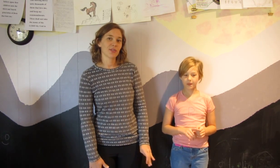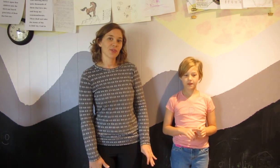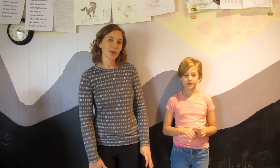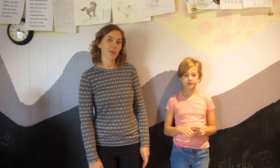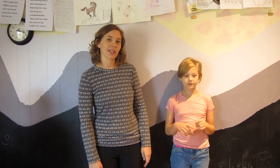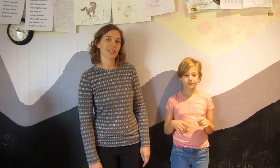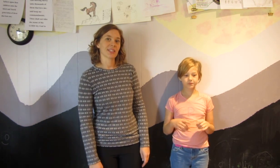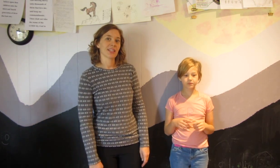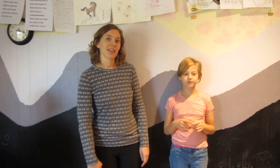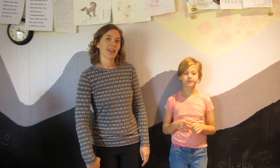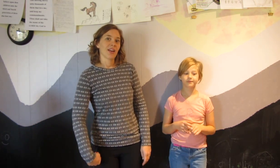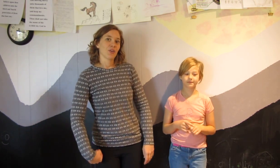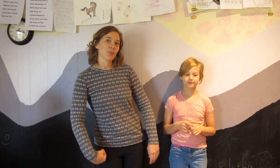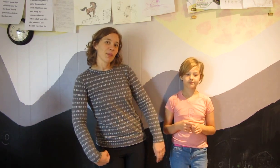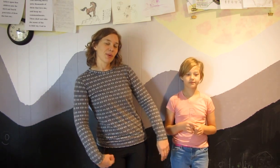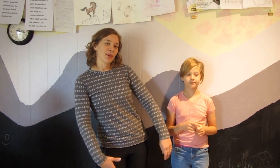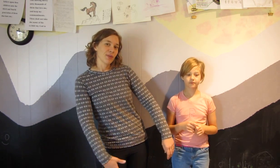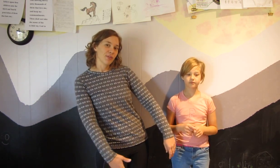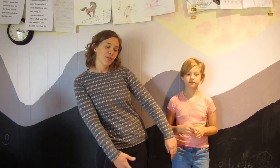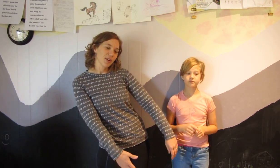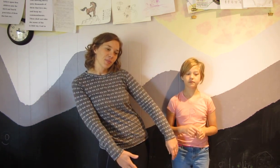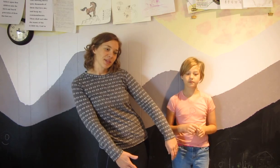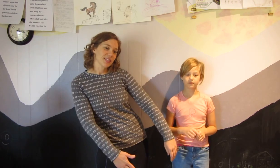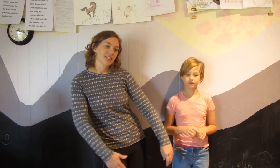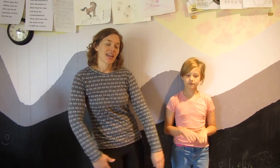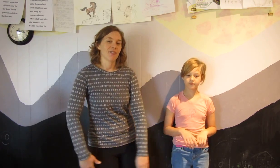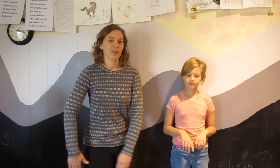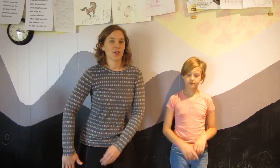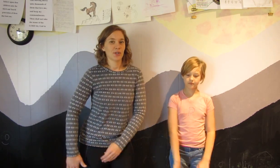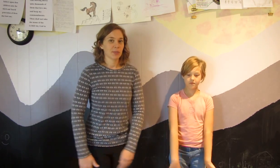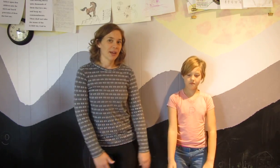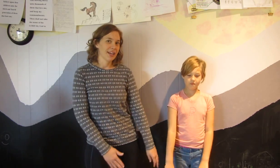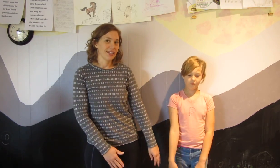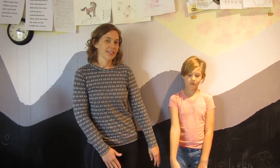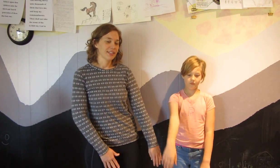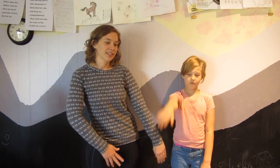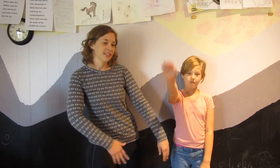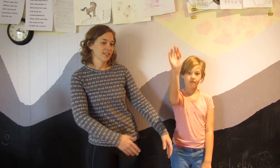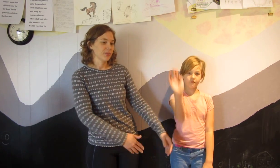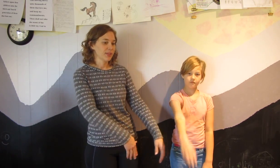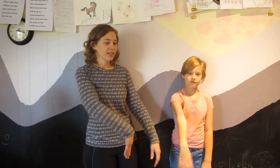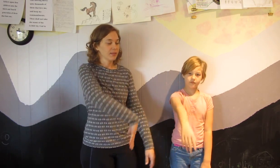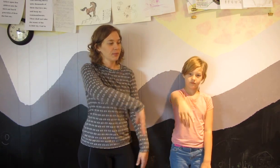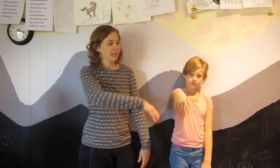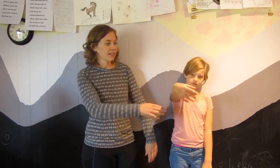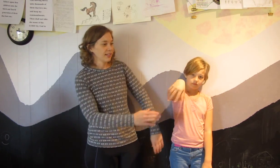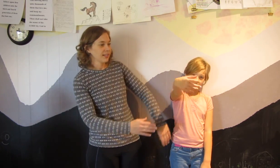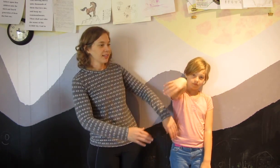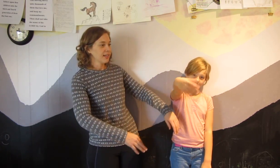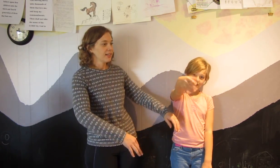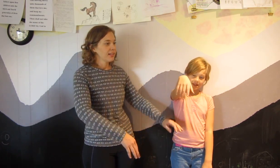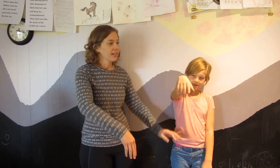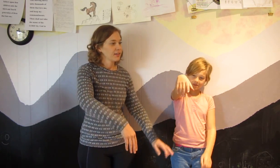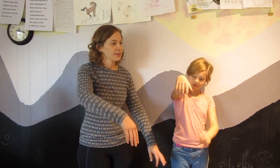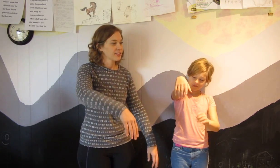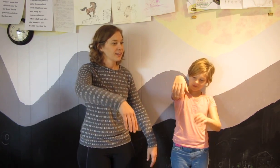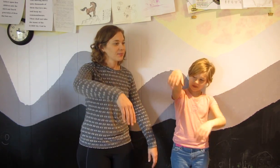invertebrates remember invertebrates have no spine so we're gonna be like those um